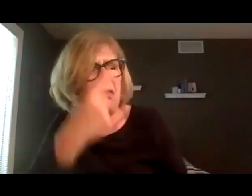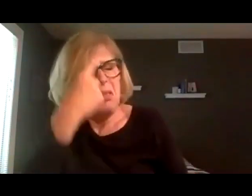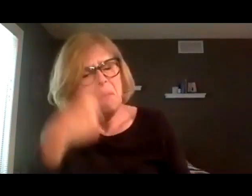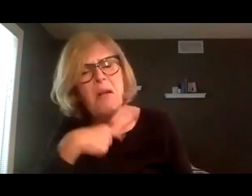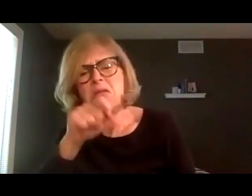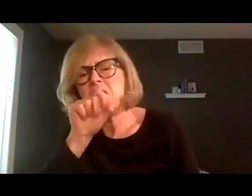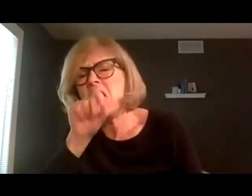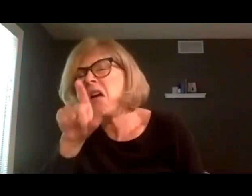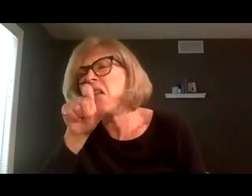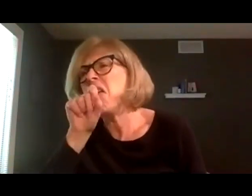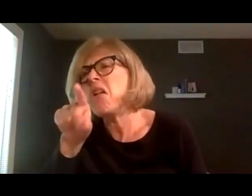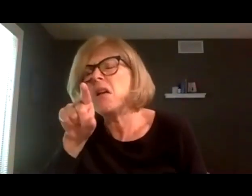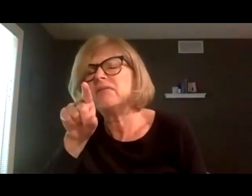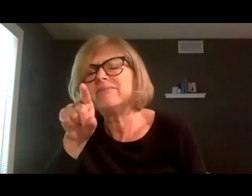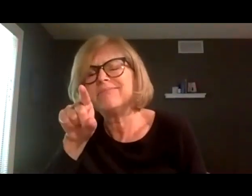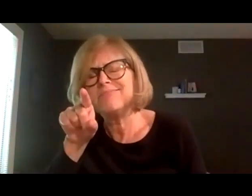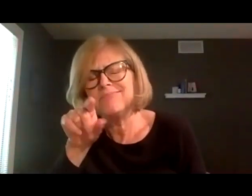fight